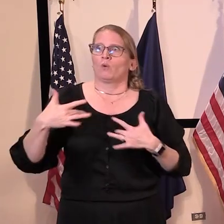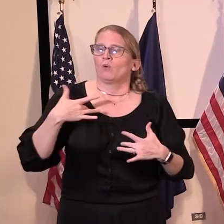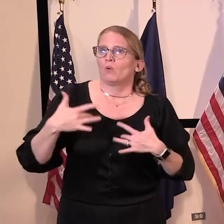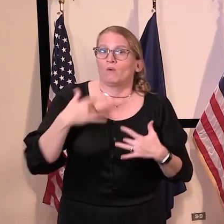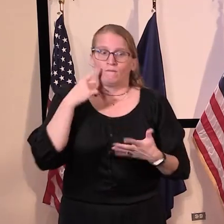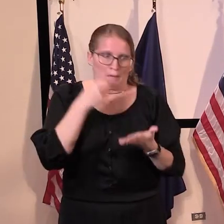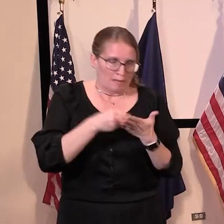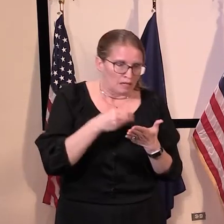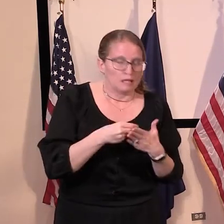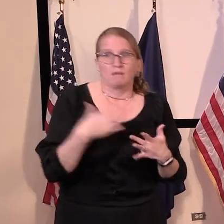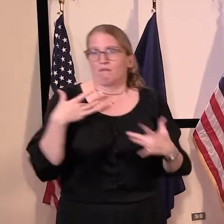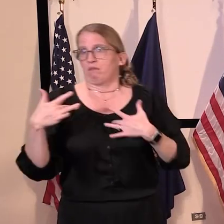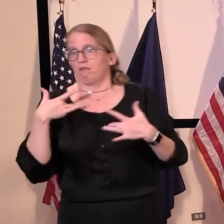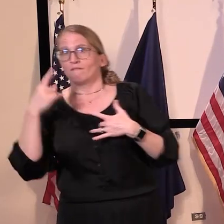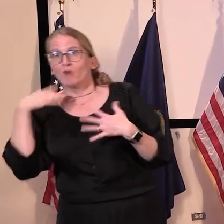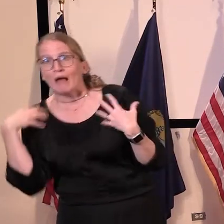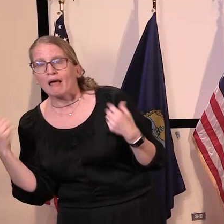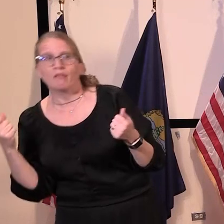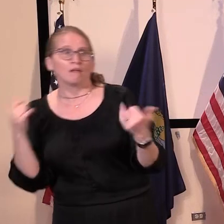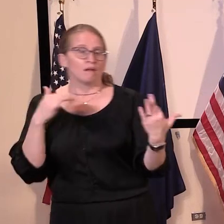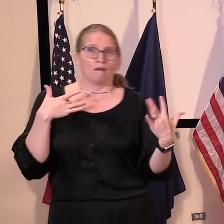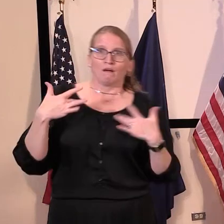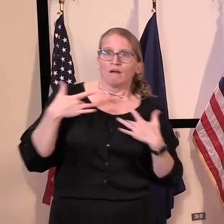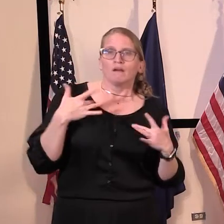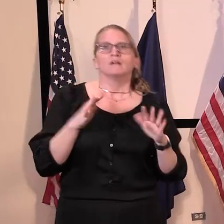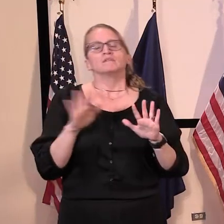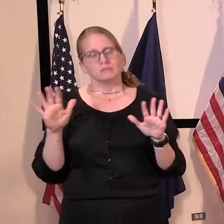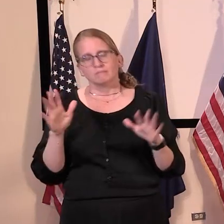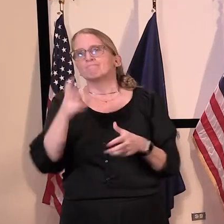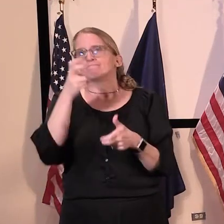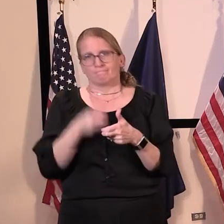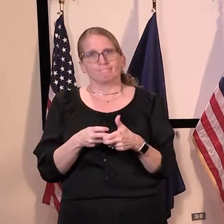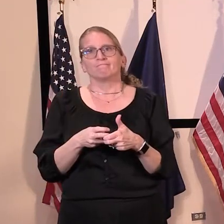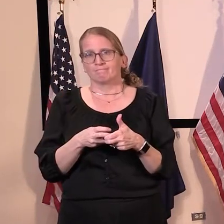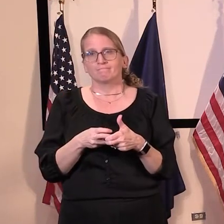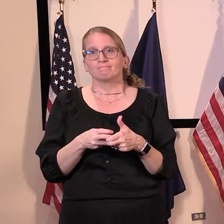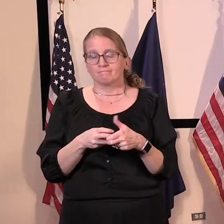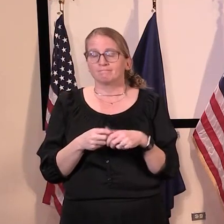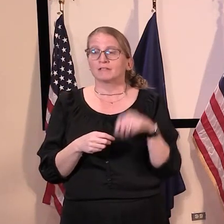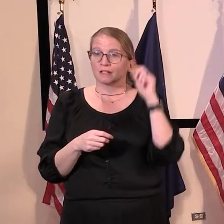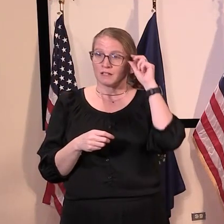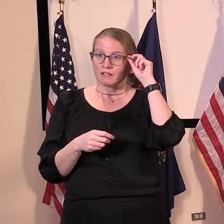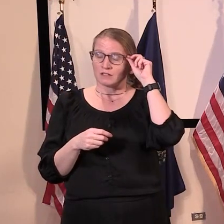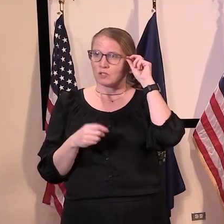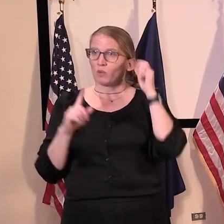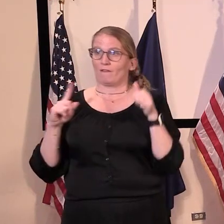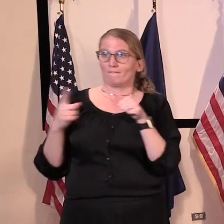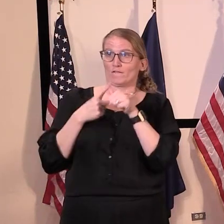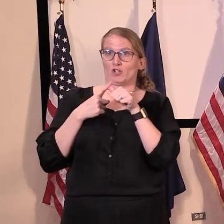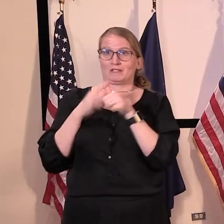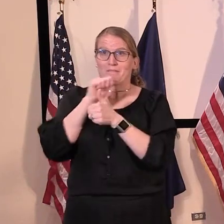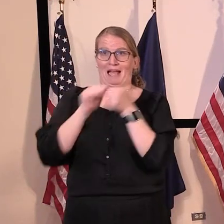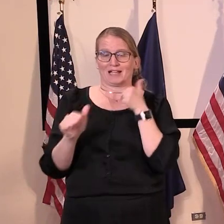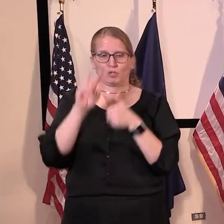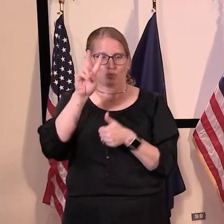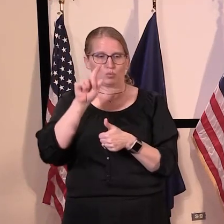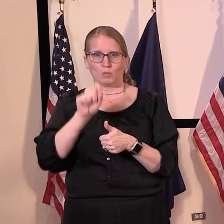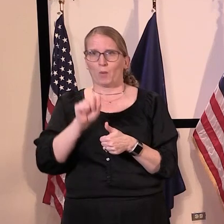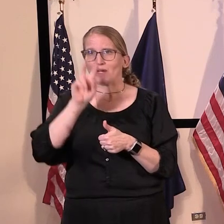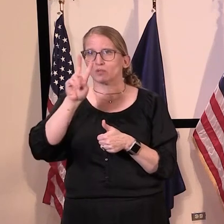well as health anxiety. And as much as these programs have been funded, you know, the first package was $2.2 trillion. The second,